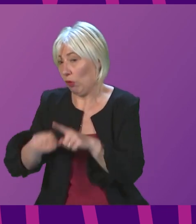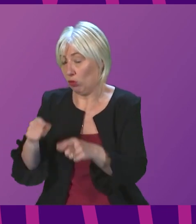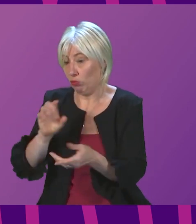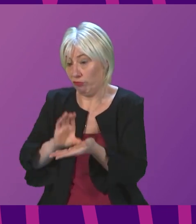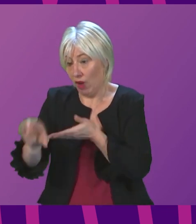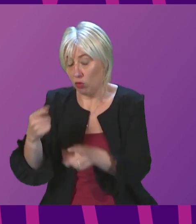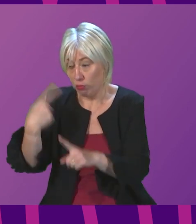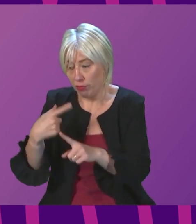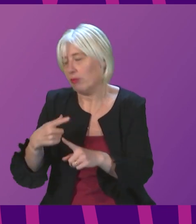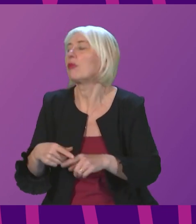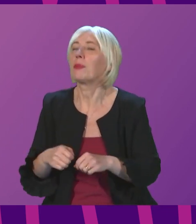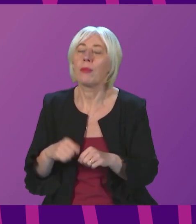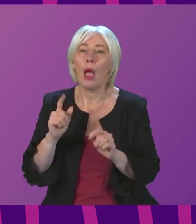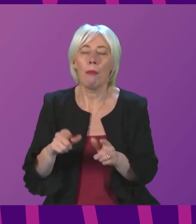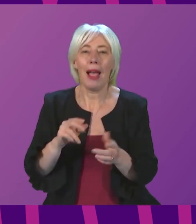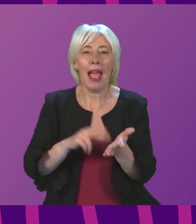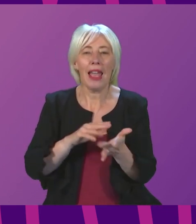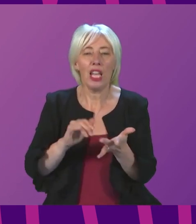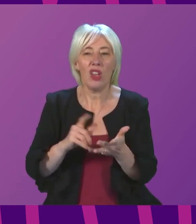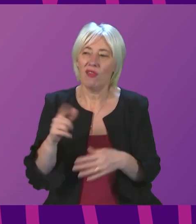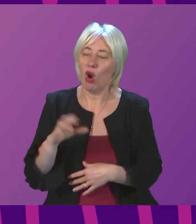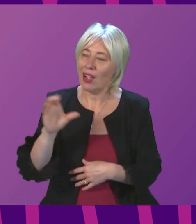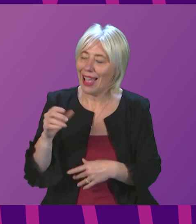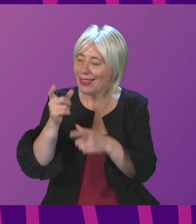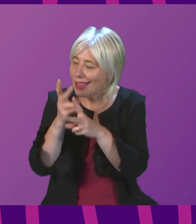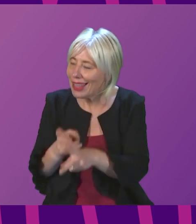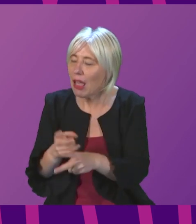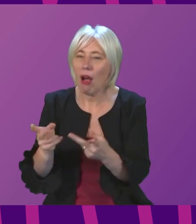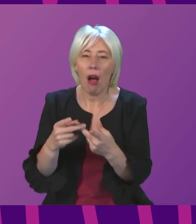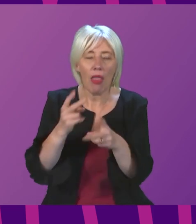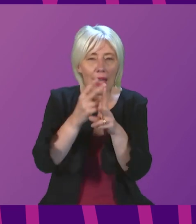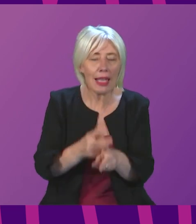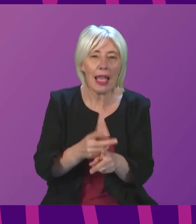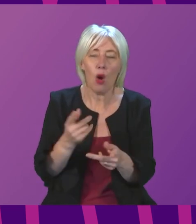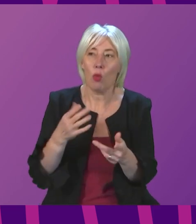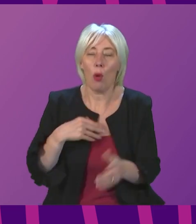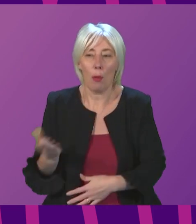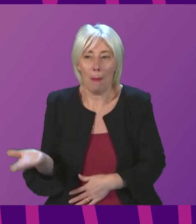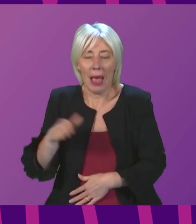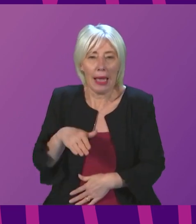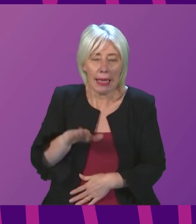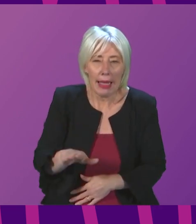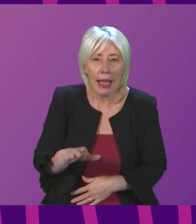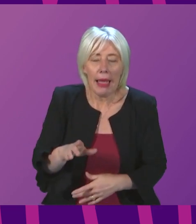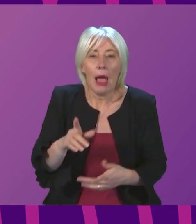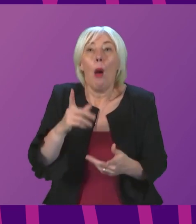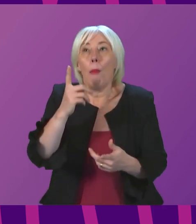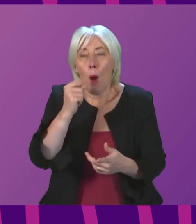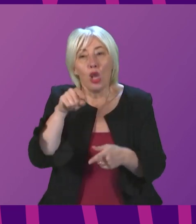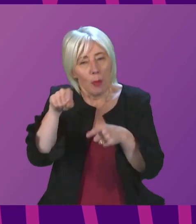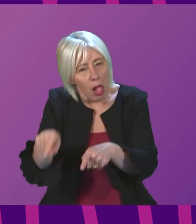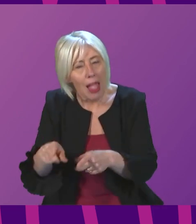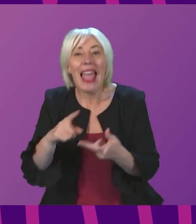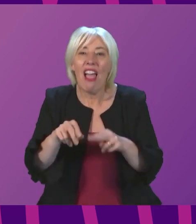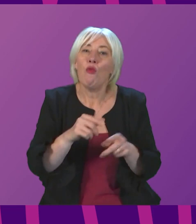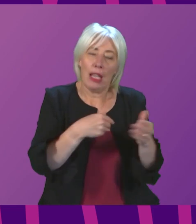get the NHS for cancer care and other care more firmly onto the road to recovery, the more able we are to bear down on